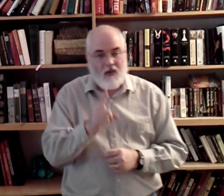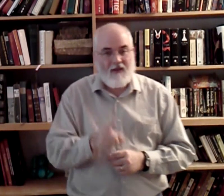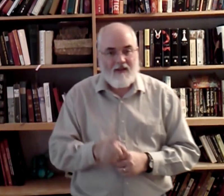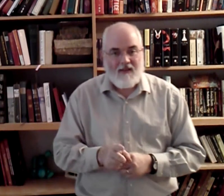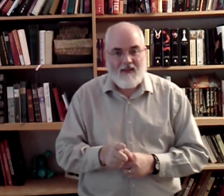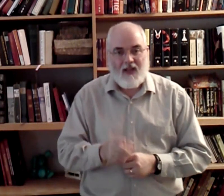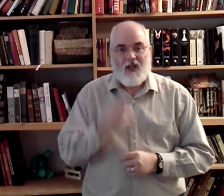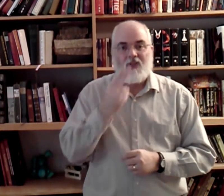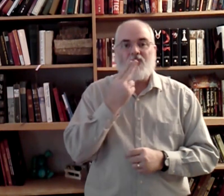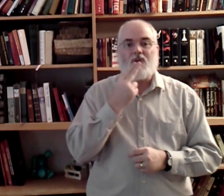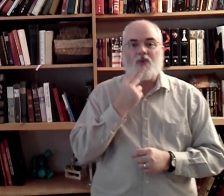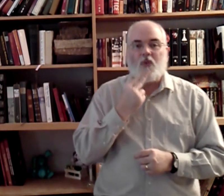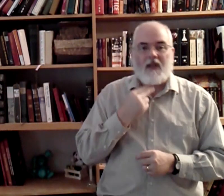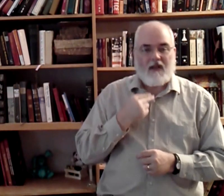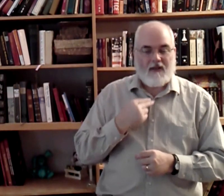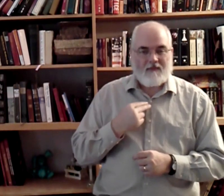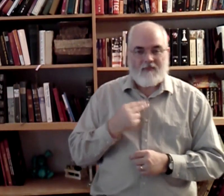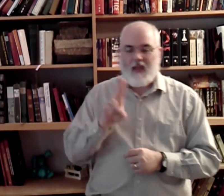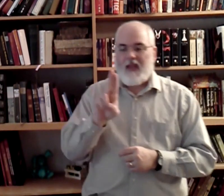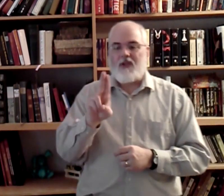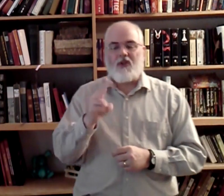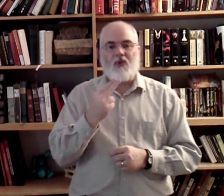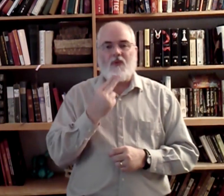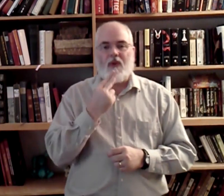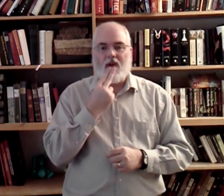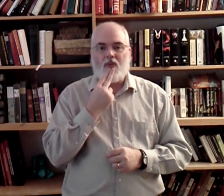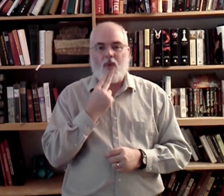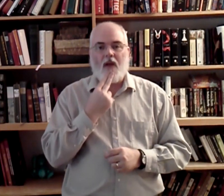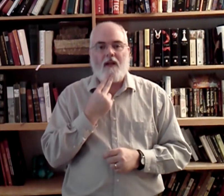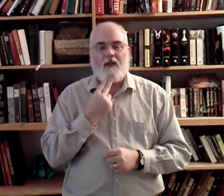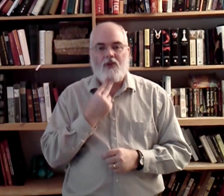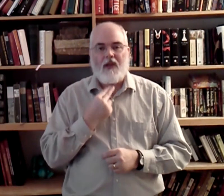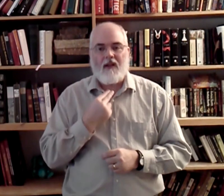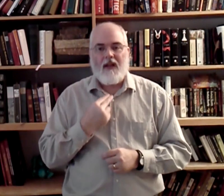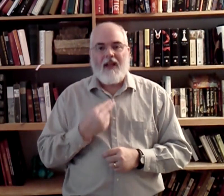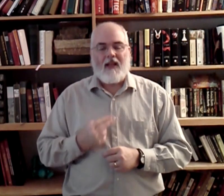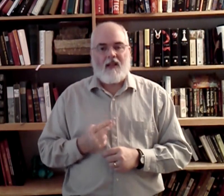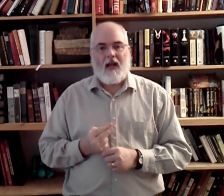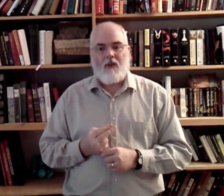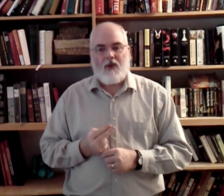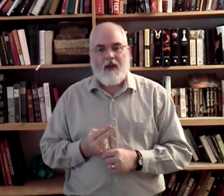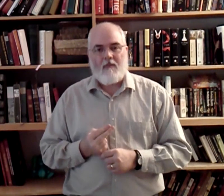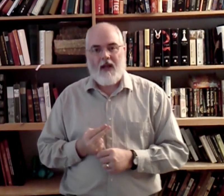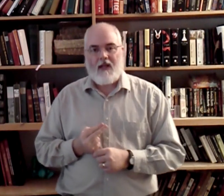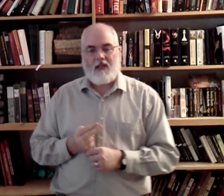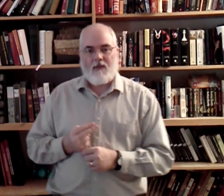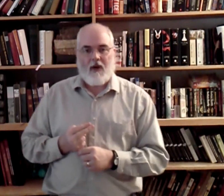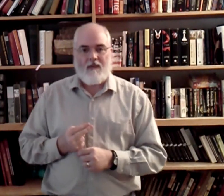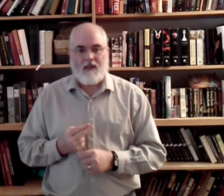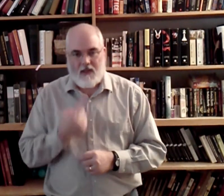sweet. It's just two fingers running down the chin. It's kind of like when you've had pancakes for breakfast and